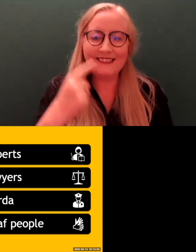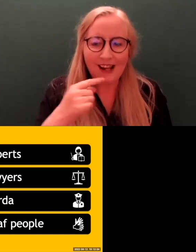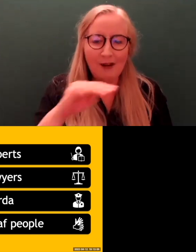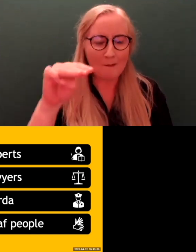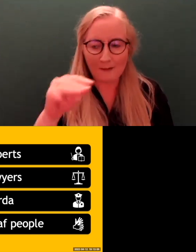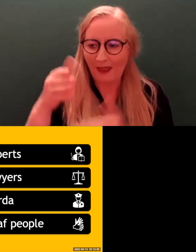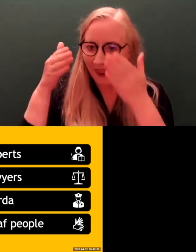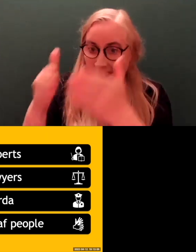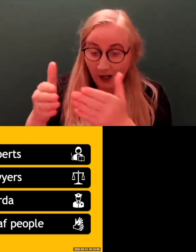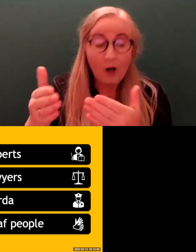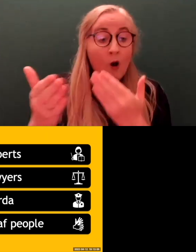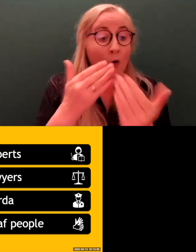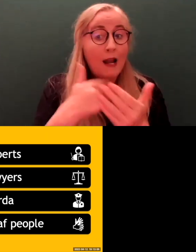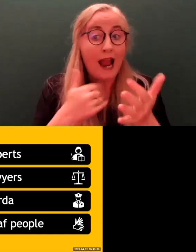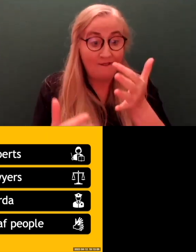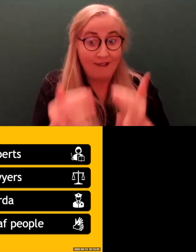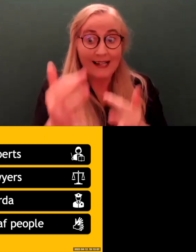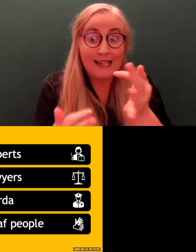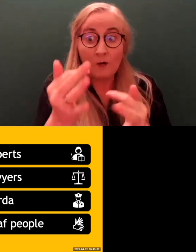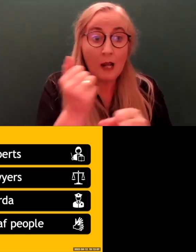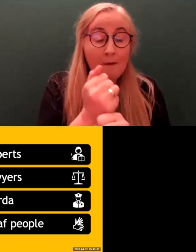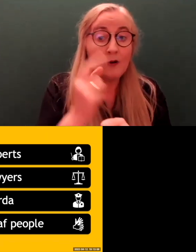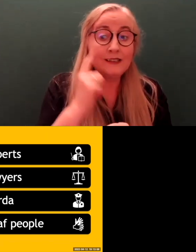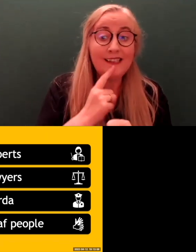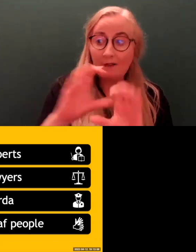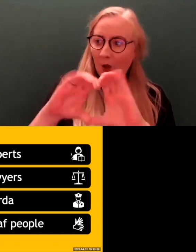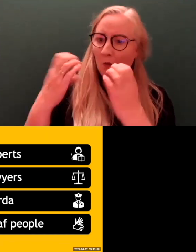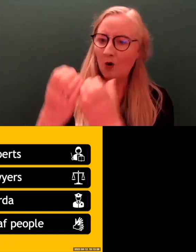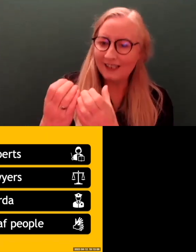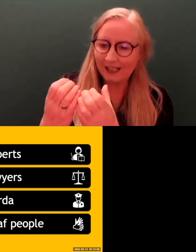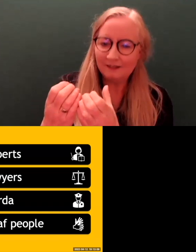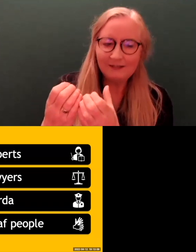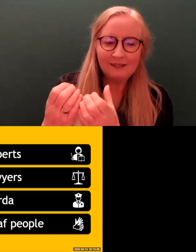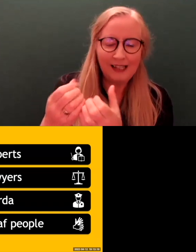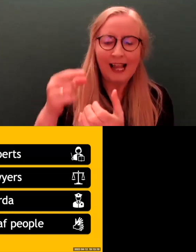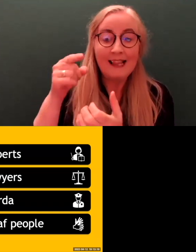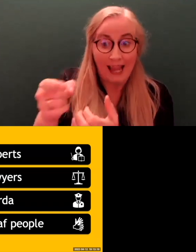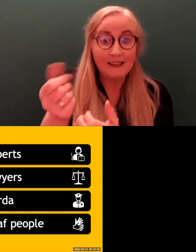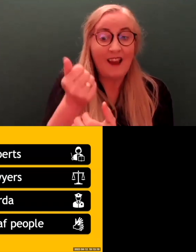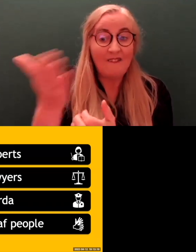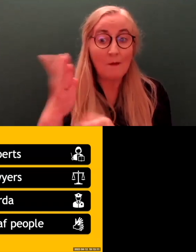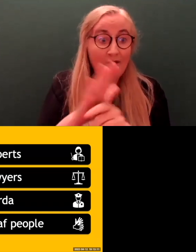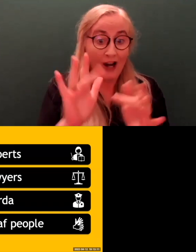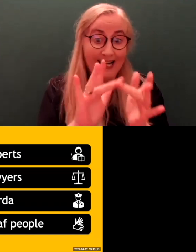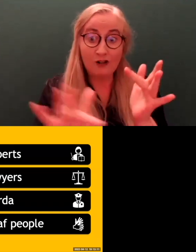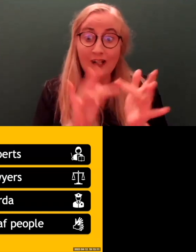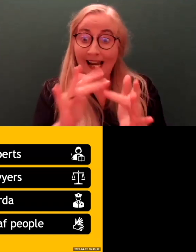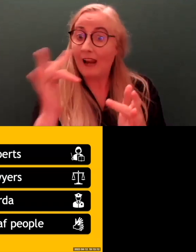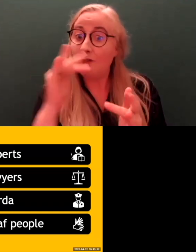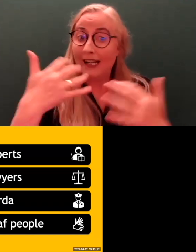found out about the Deaf community, it's available on the Internet for anyone who's interested in reading it. It's very long, but